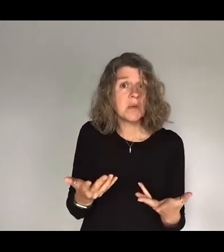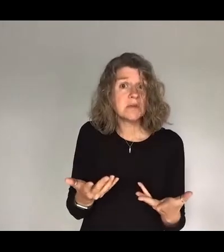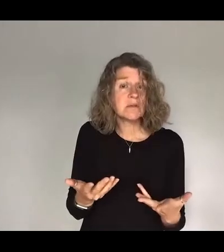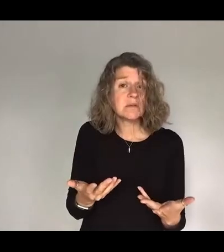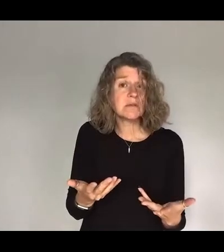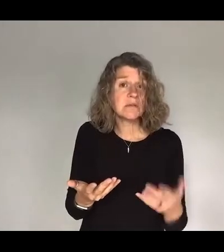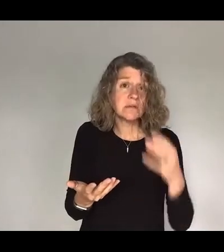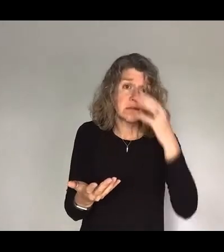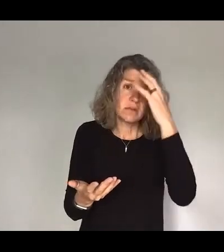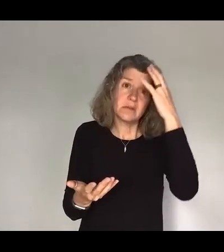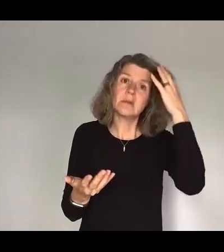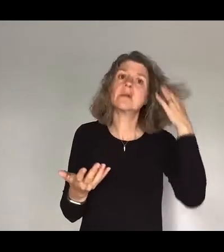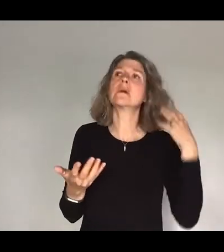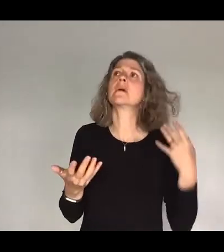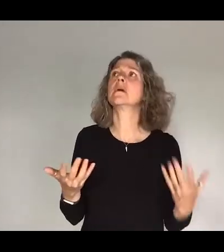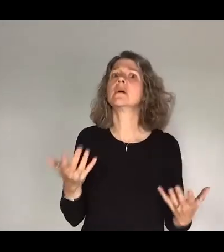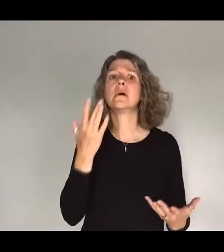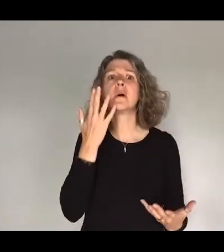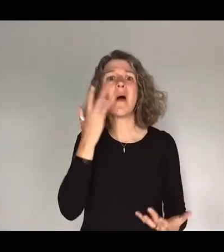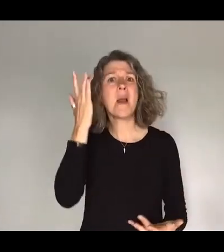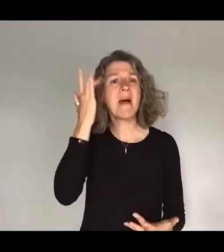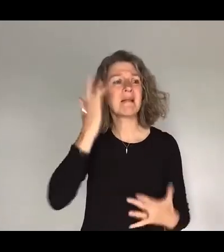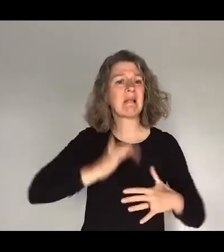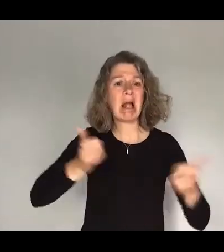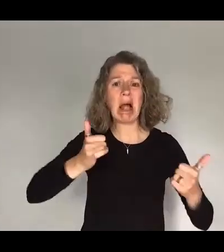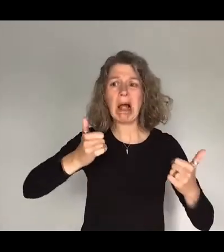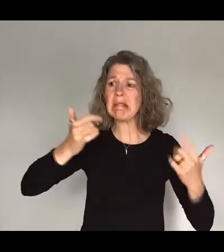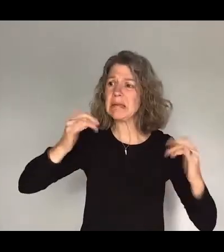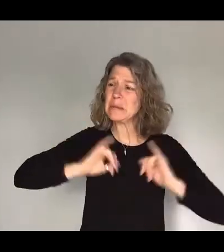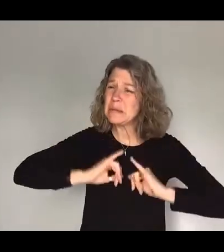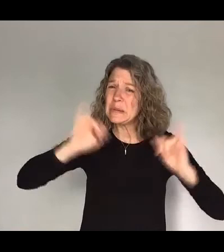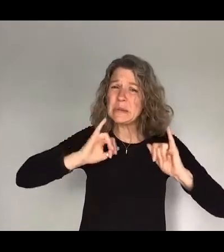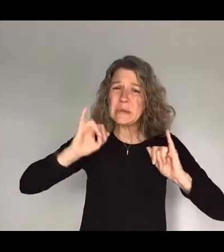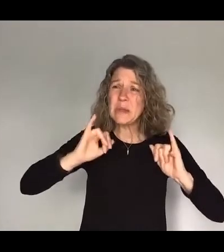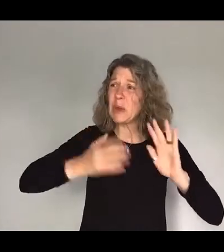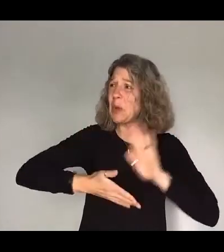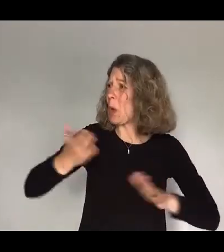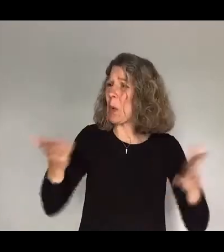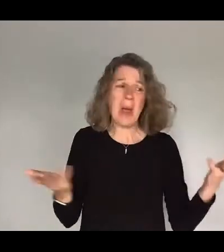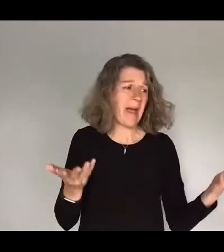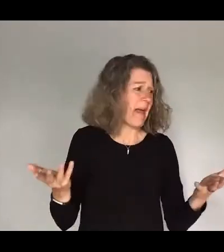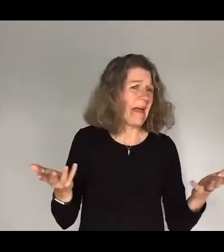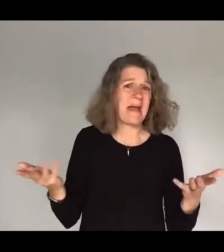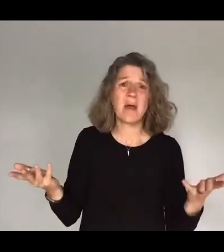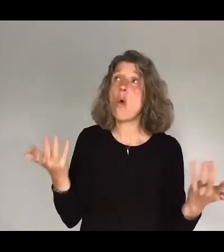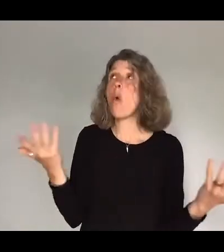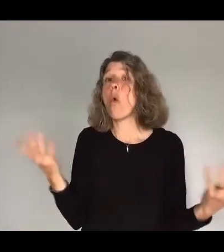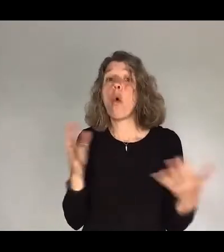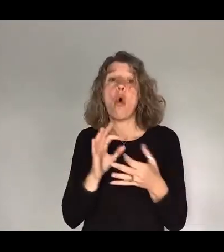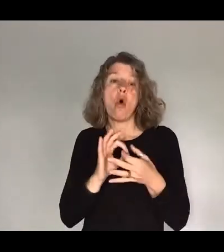Where do we go when our mental health is in a really low spot or when that relationship that we've worked at for a